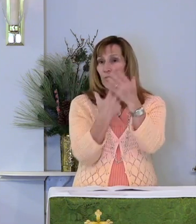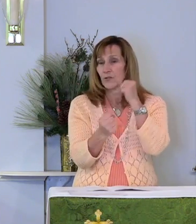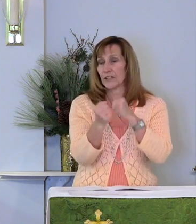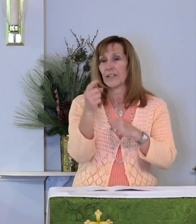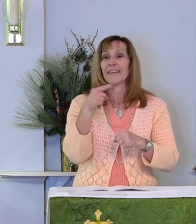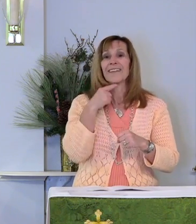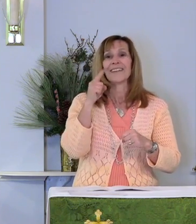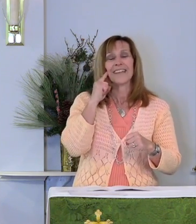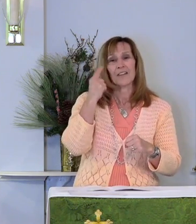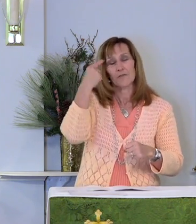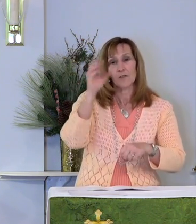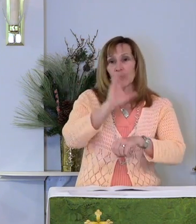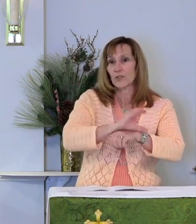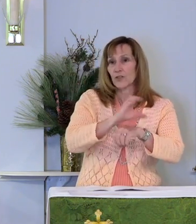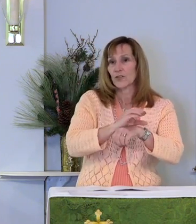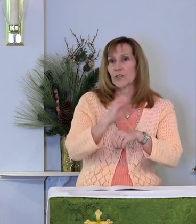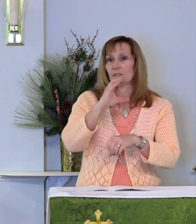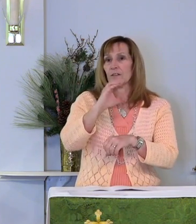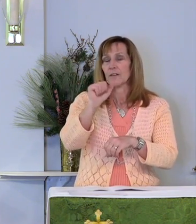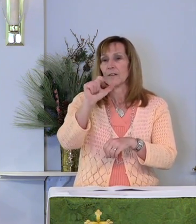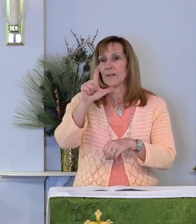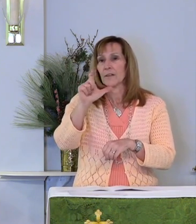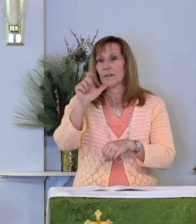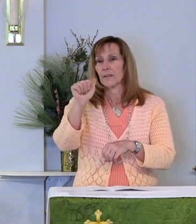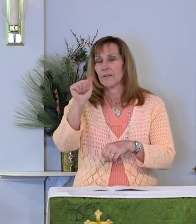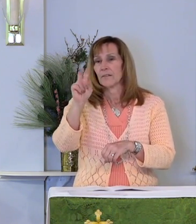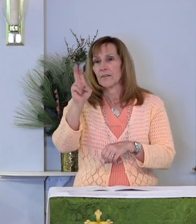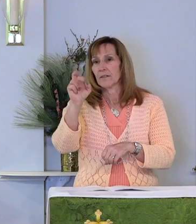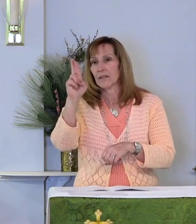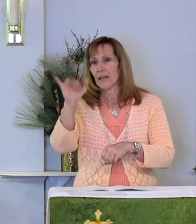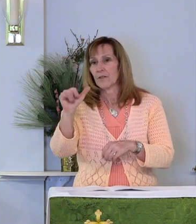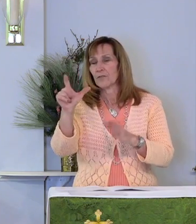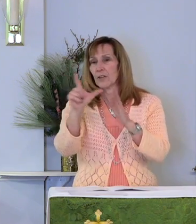and for the congregation of Calvary Lutheran Church.